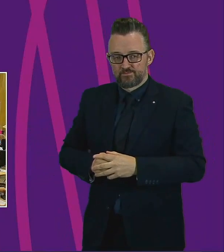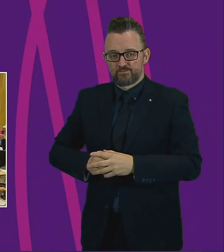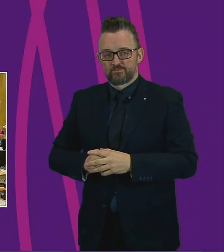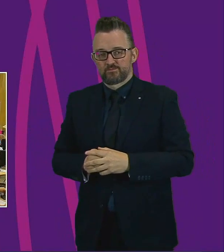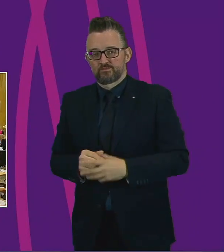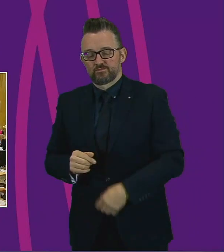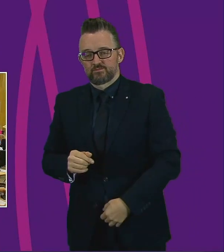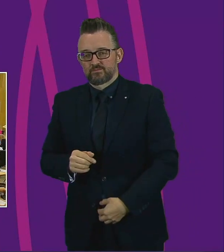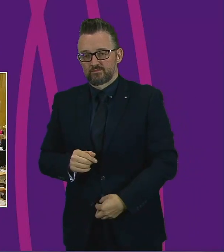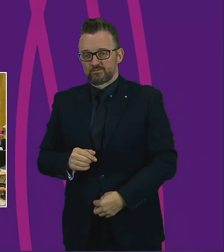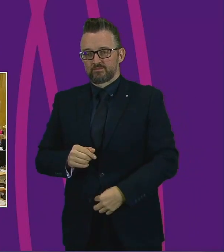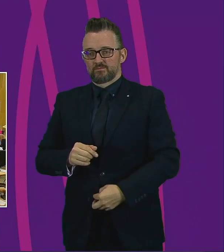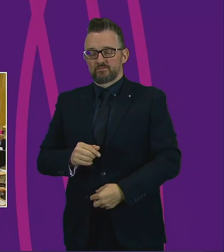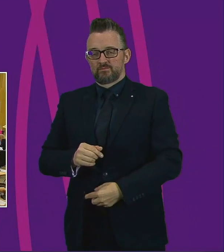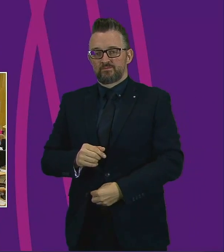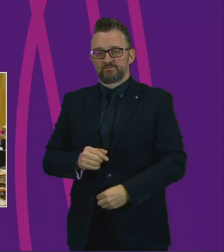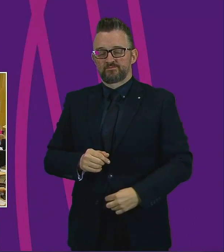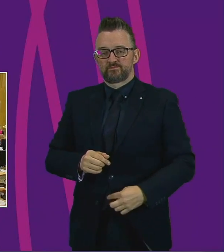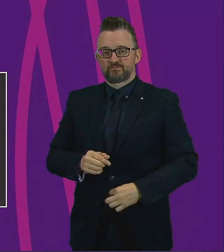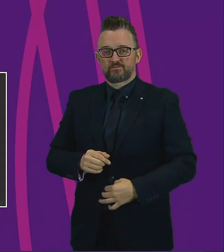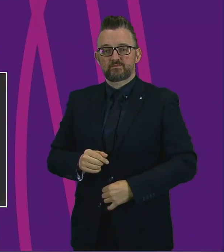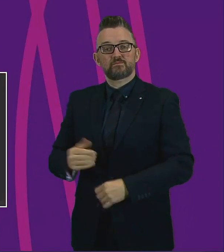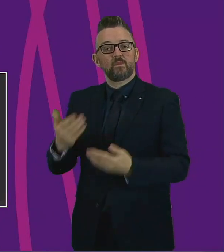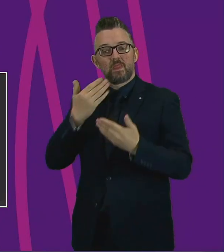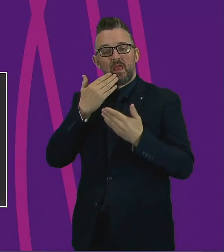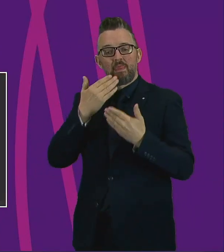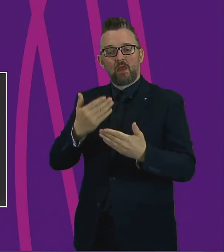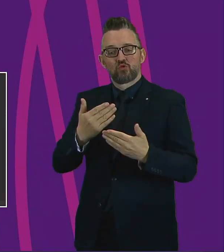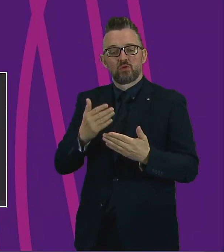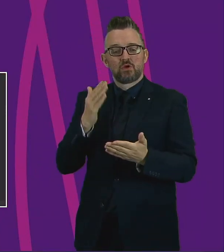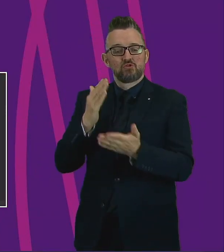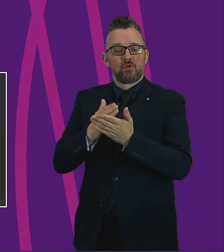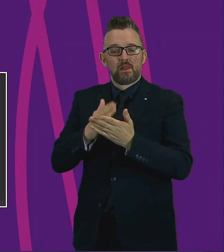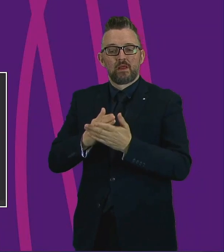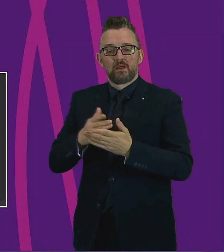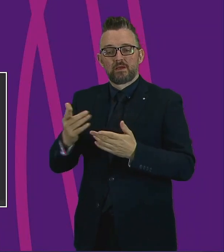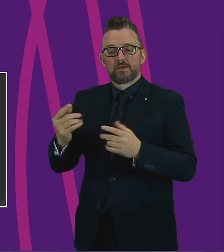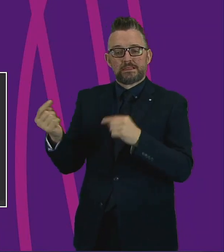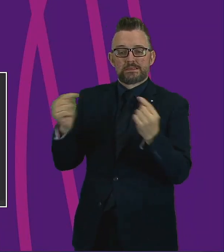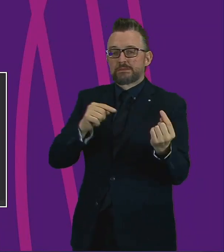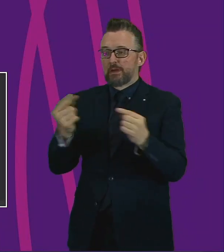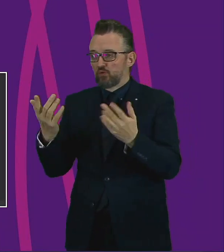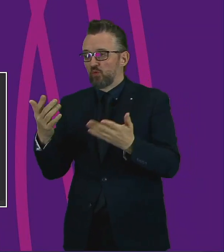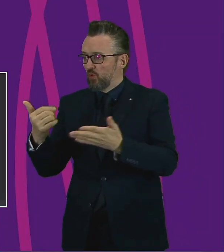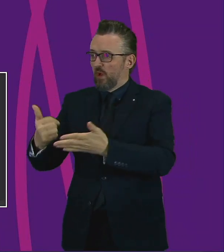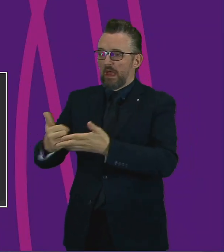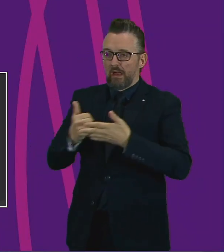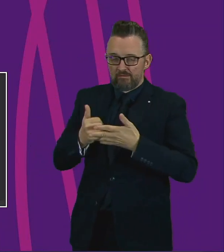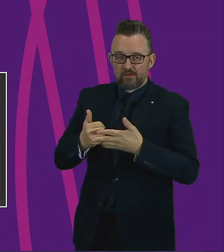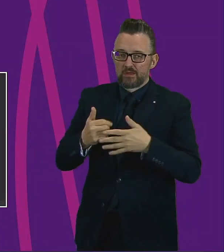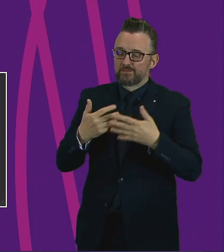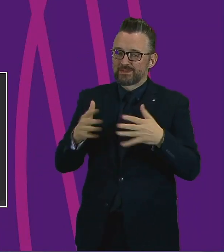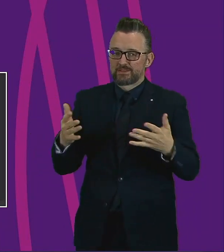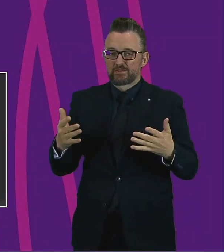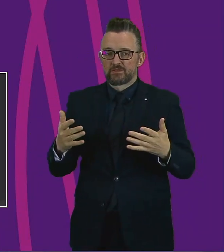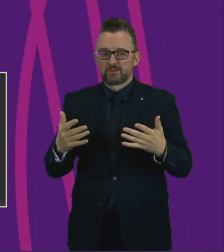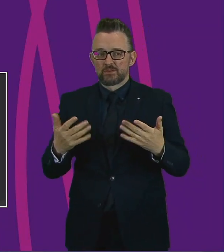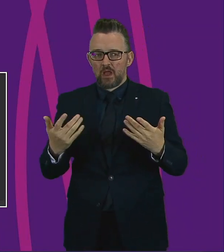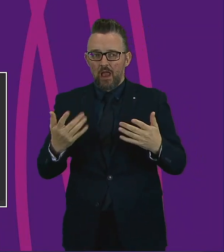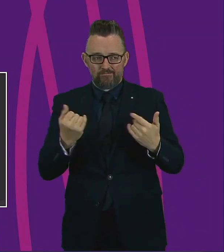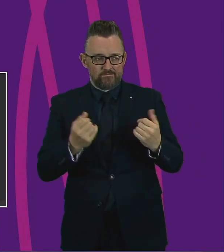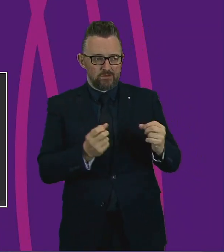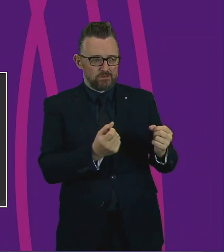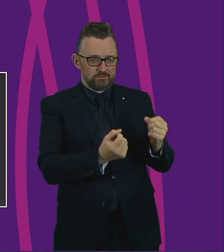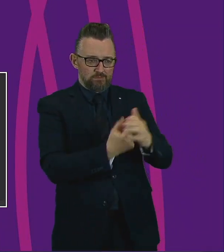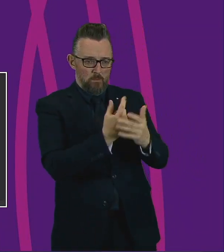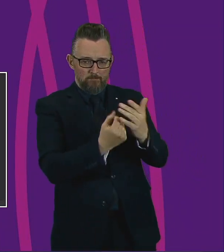Thank you. Thank you, Deputy, President, and I think it has been a really helpful debate. There have been quite a number of common themes that